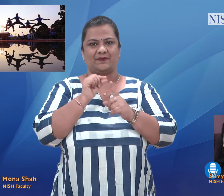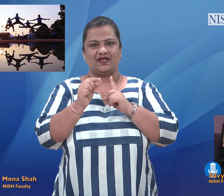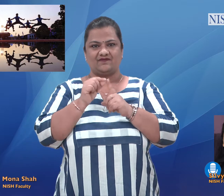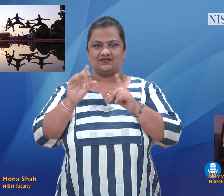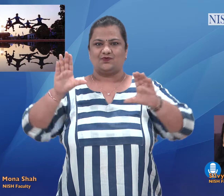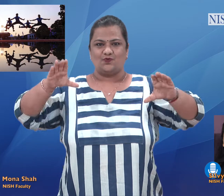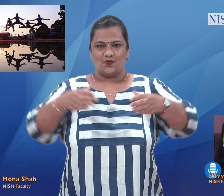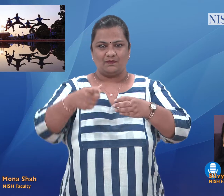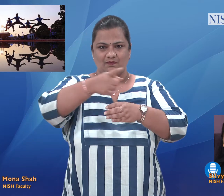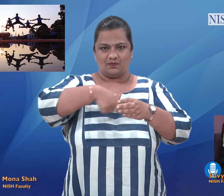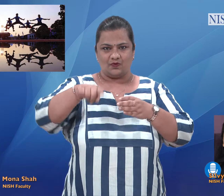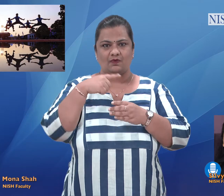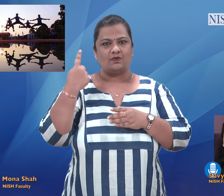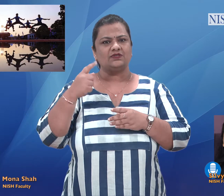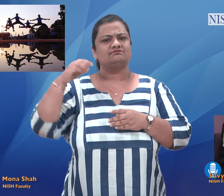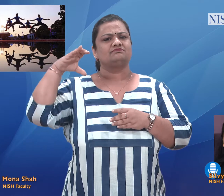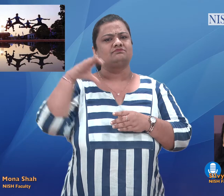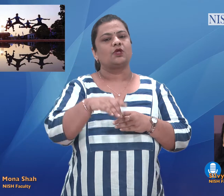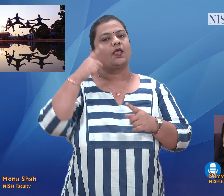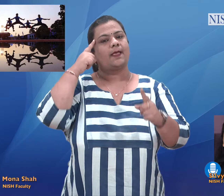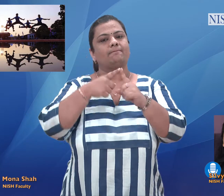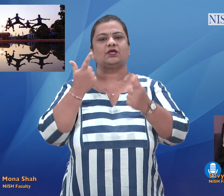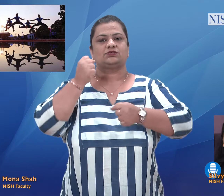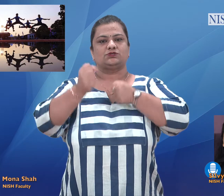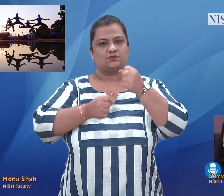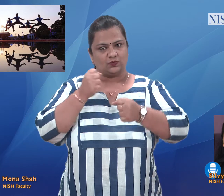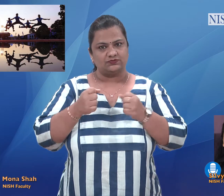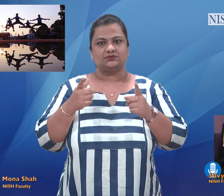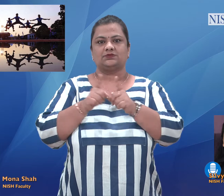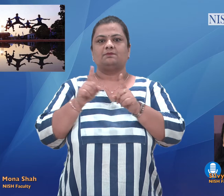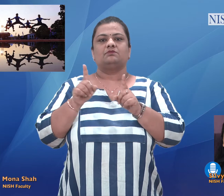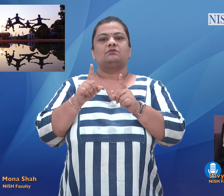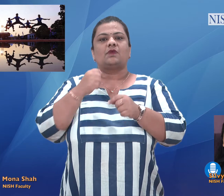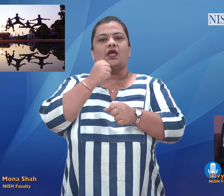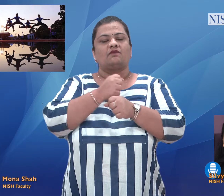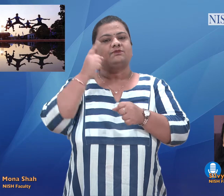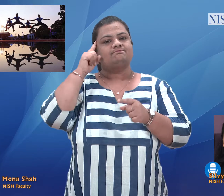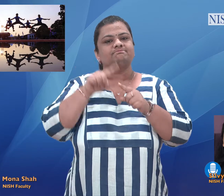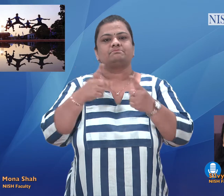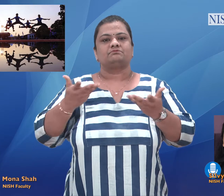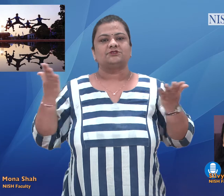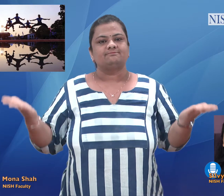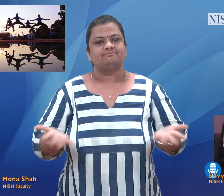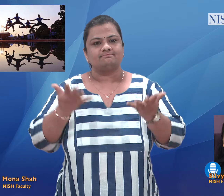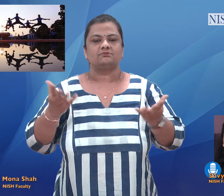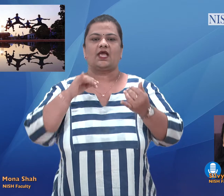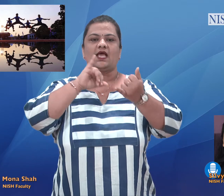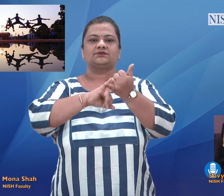in the state. It will also encourage start-ups in sports goods production, manufacture and installation of sports